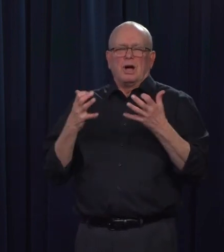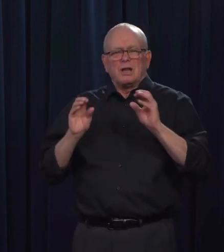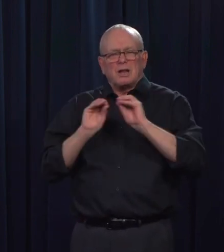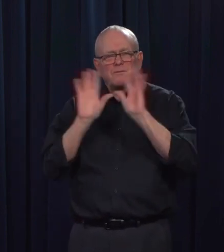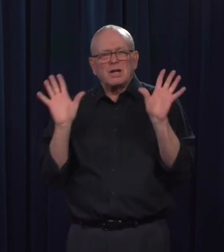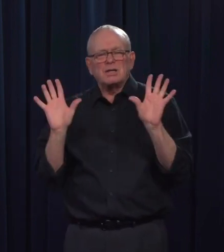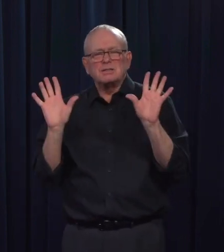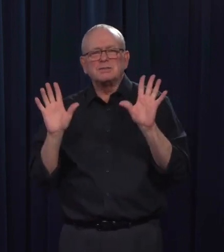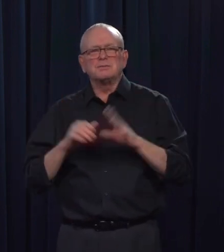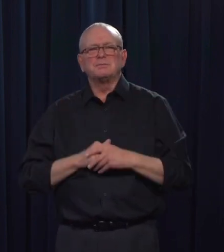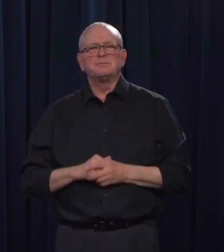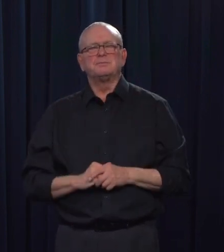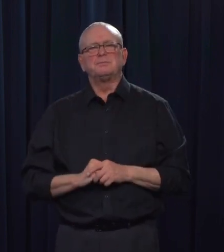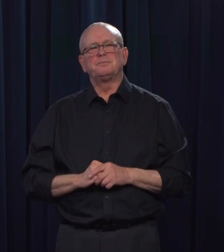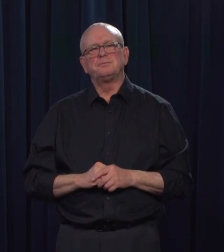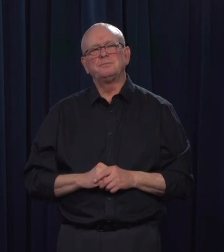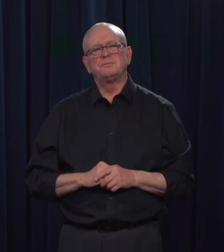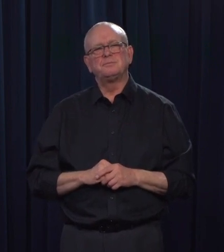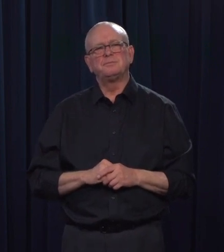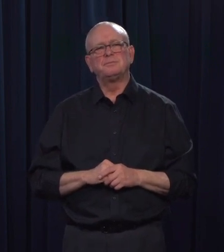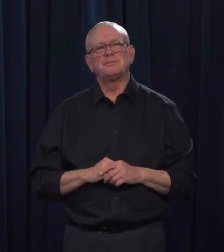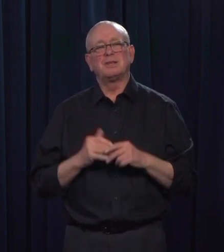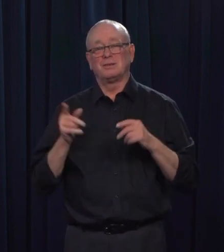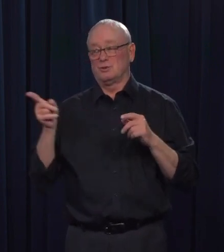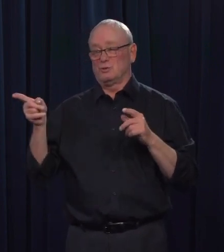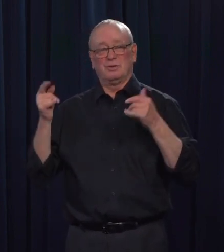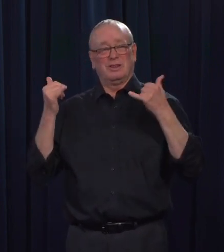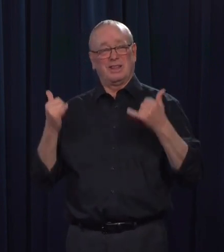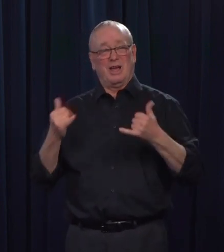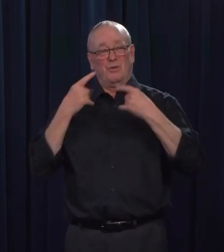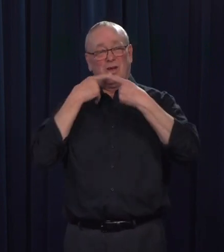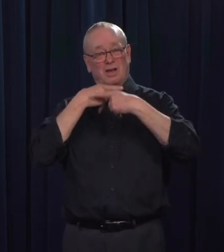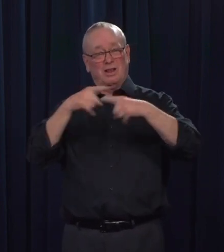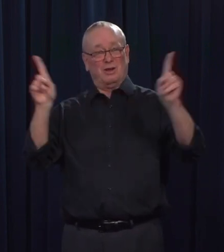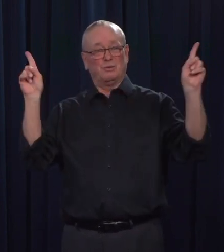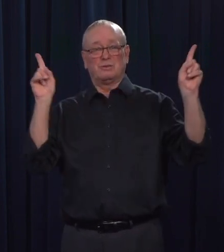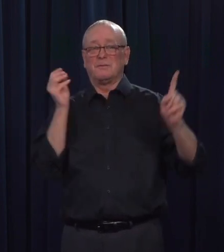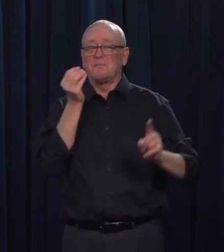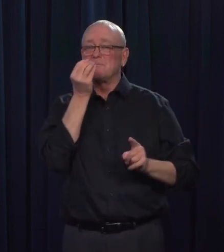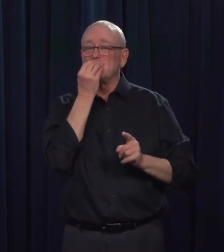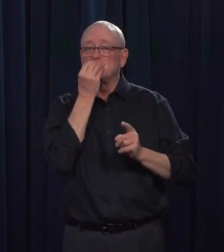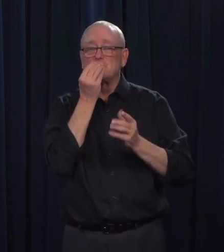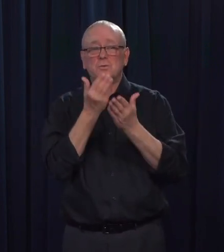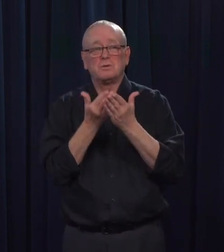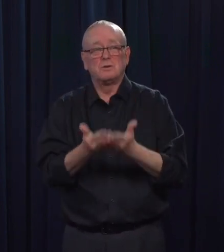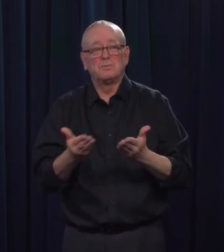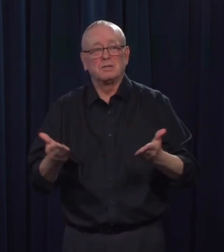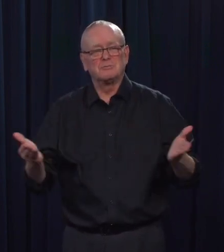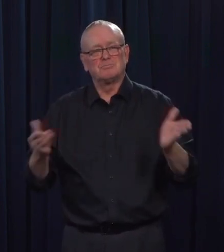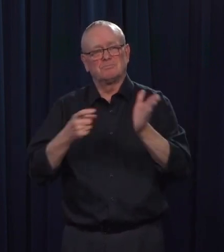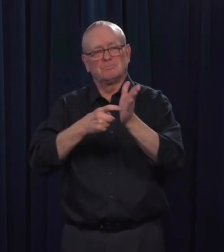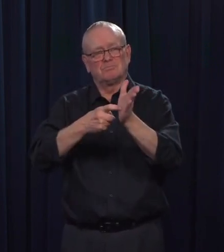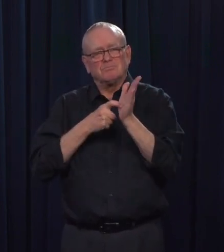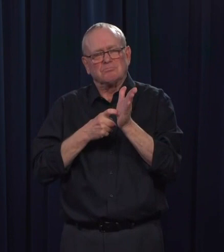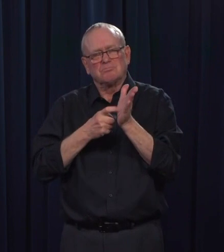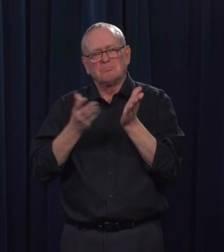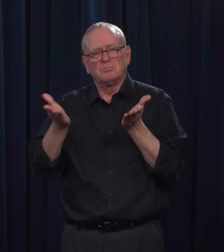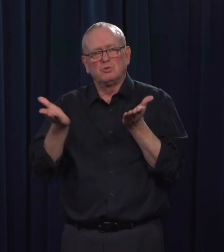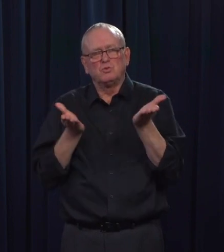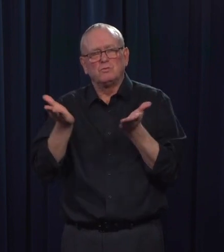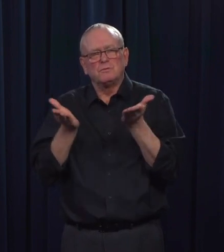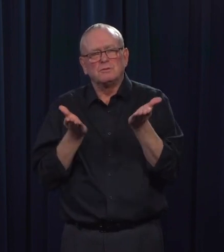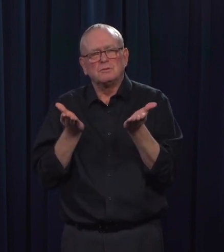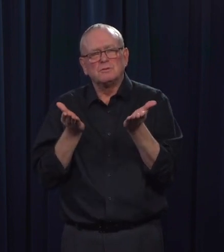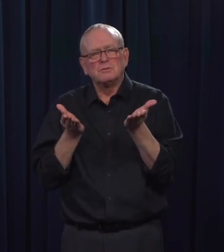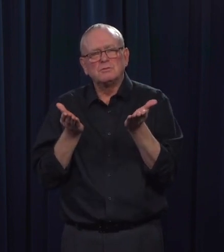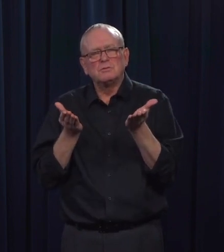what it means that you're declaring the food supply system as an essential service. Can you give us one sort of practical example of what changes with this declaration?